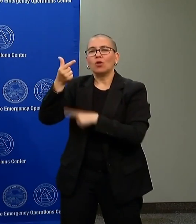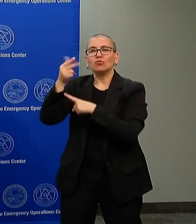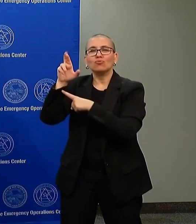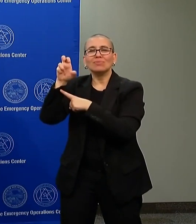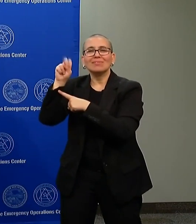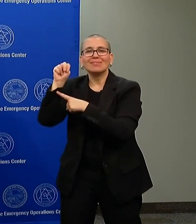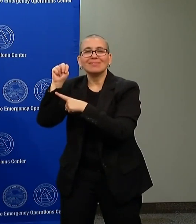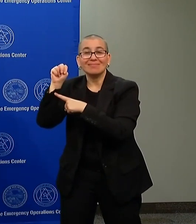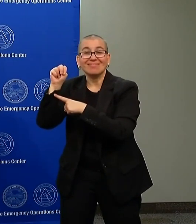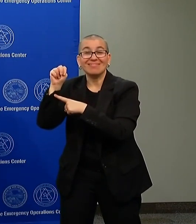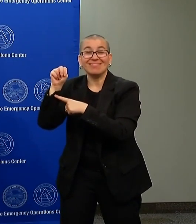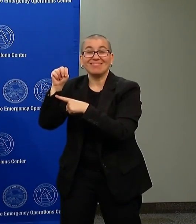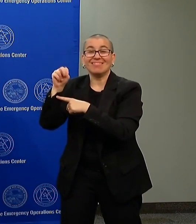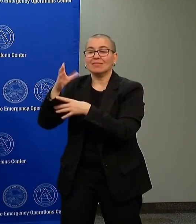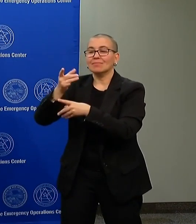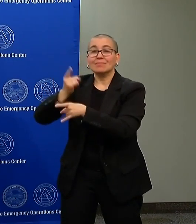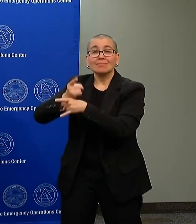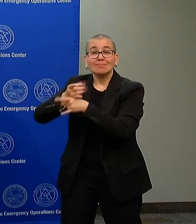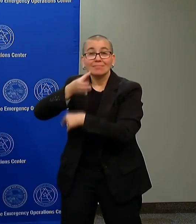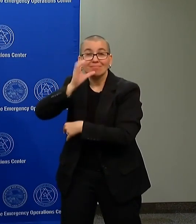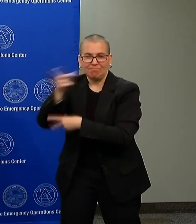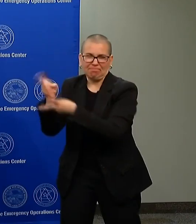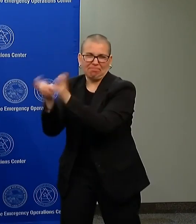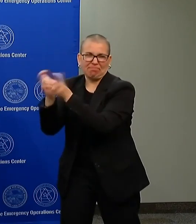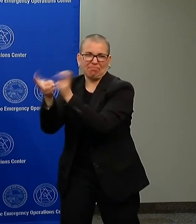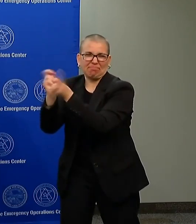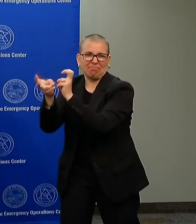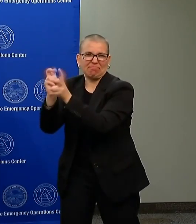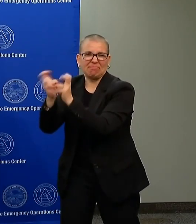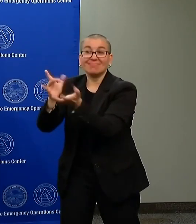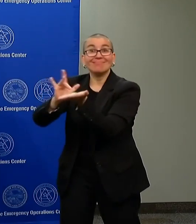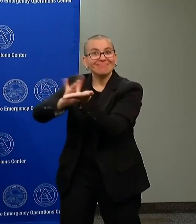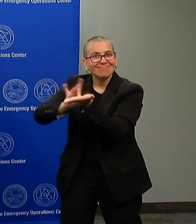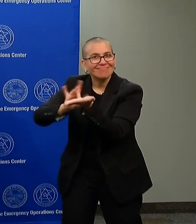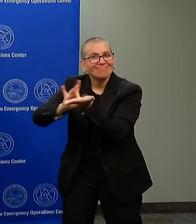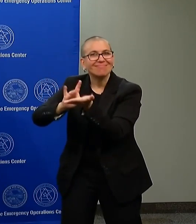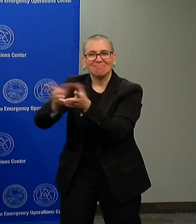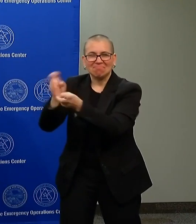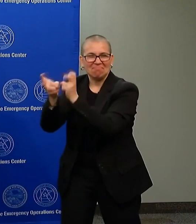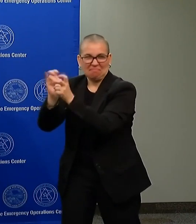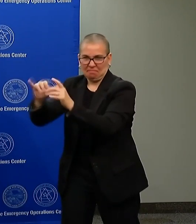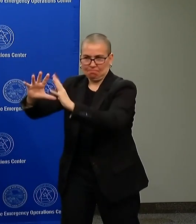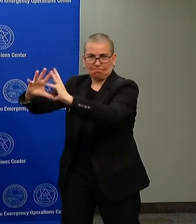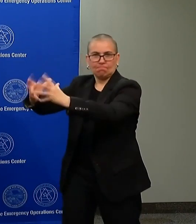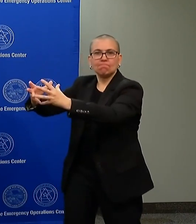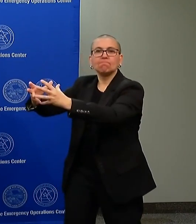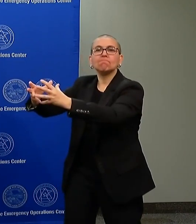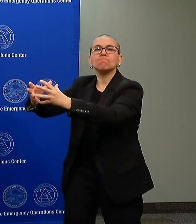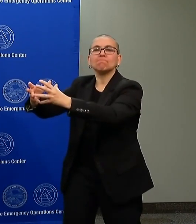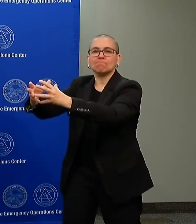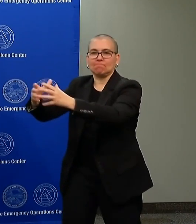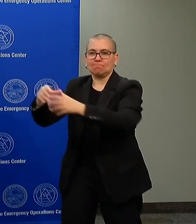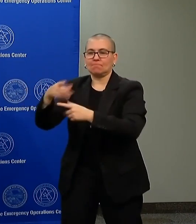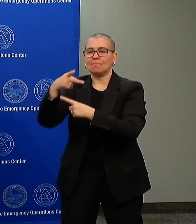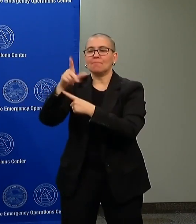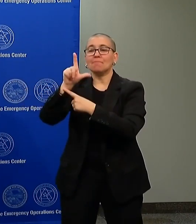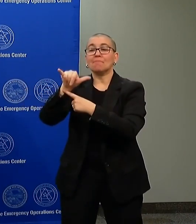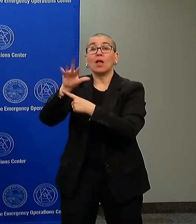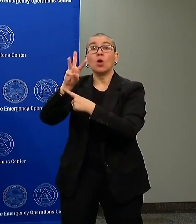the liquor stores and the pharmacies that have been broken into, as you look at all the plywood that's up and about, they